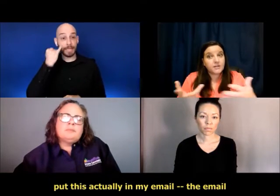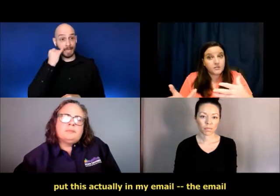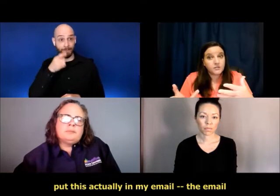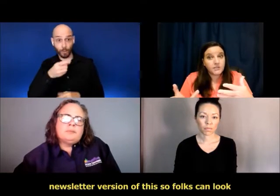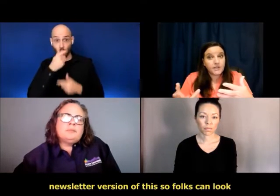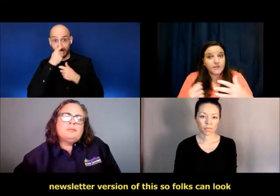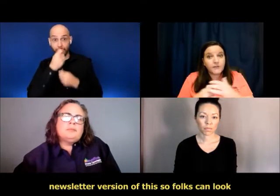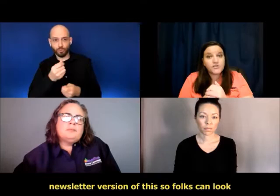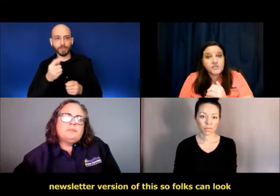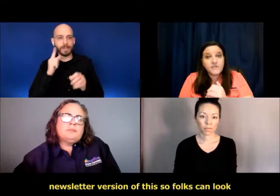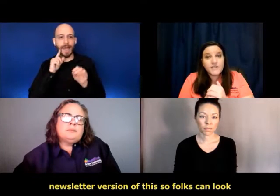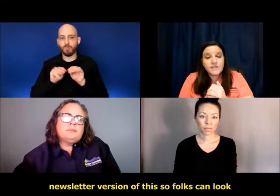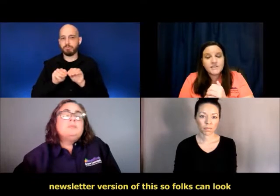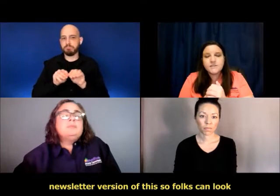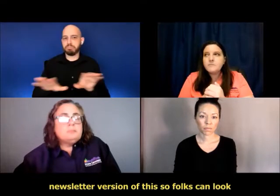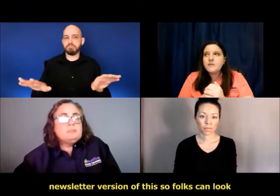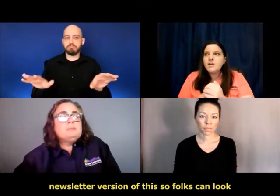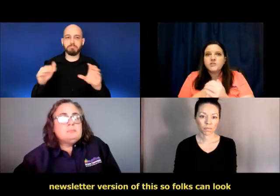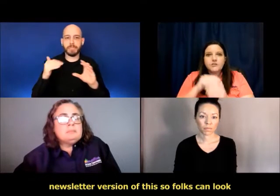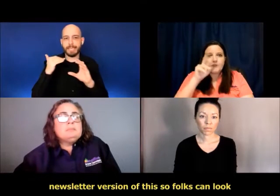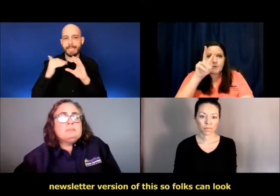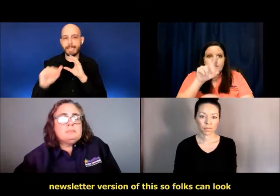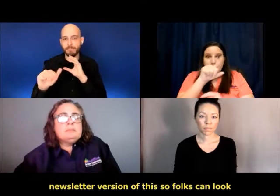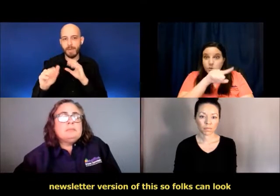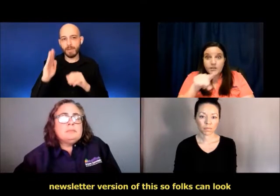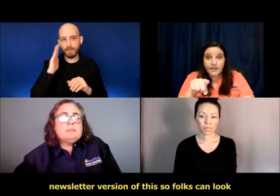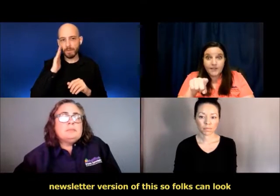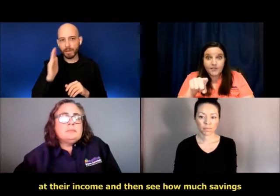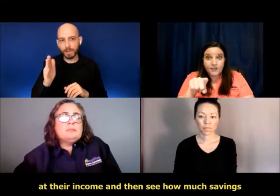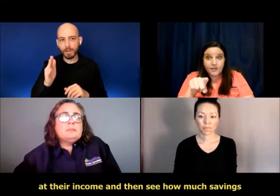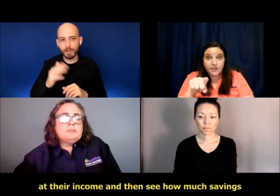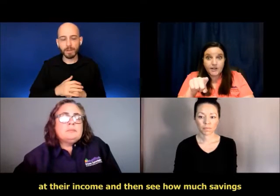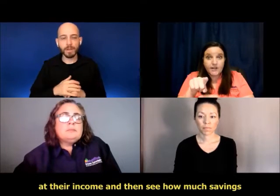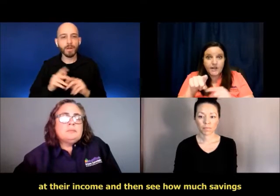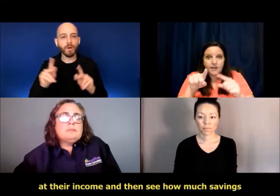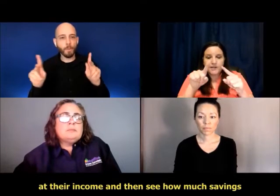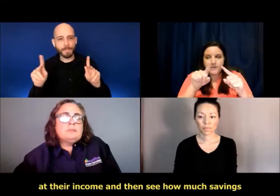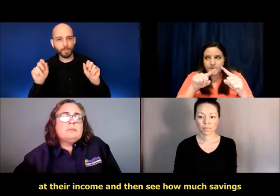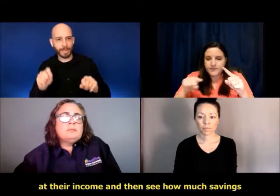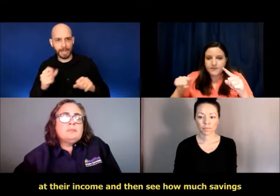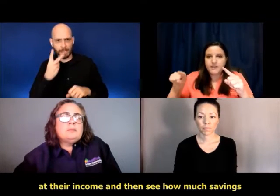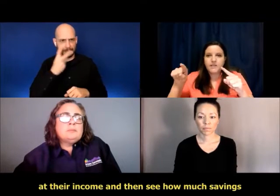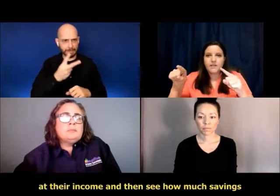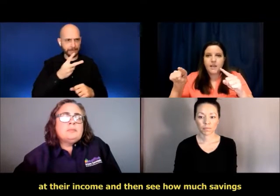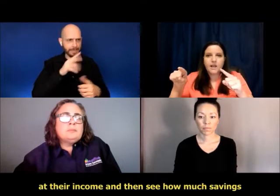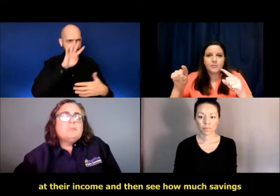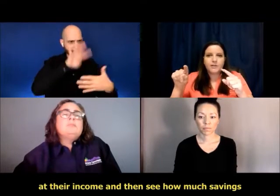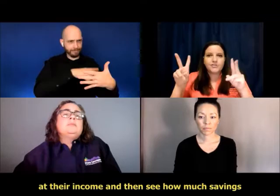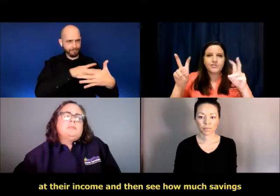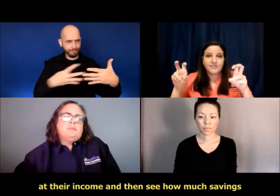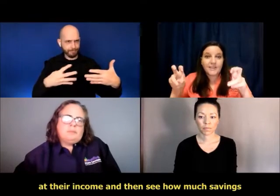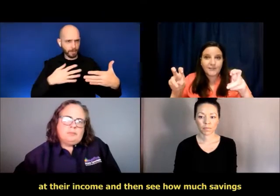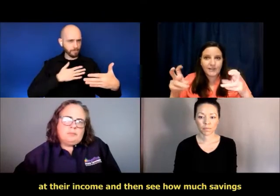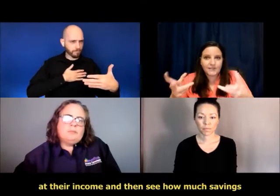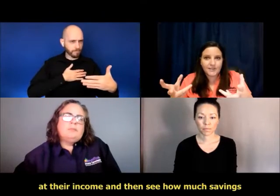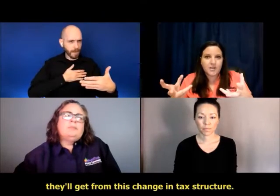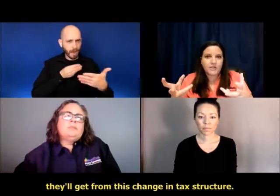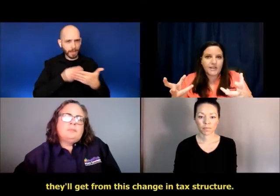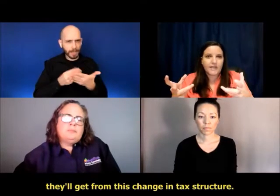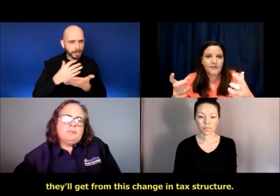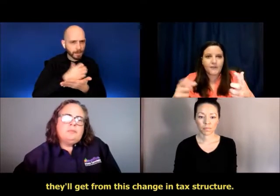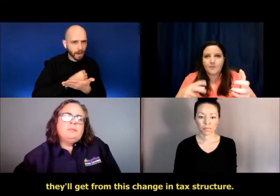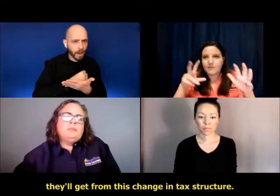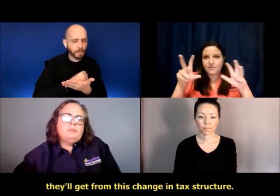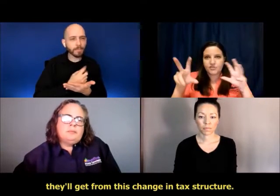the email newsletter version of this. So folks can look at their income and then see how much savings